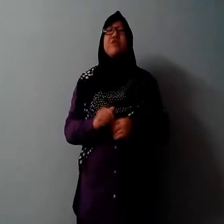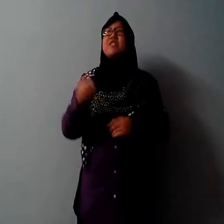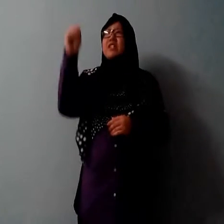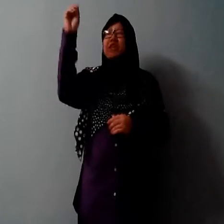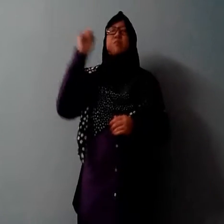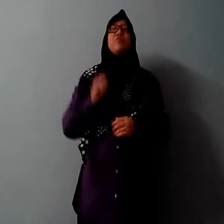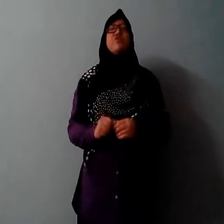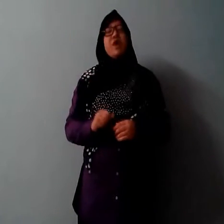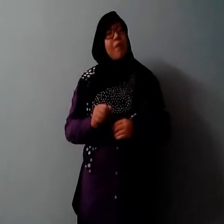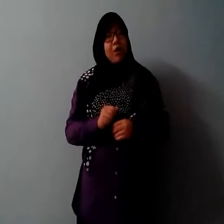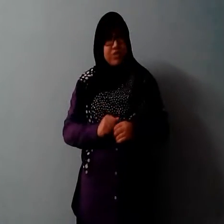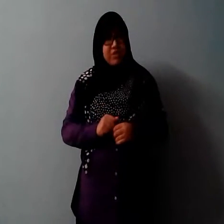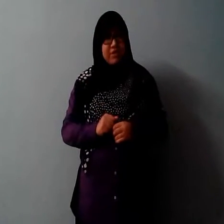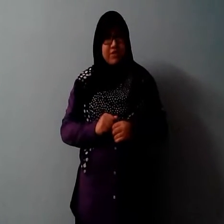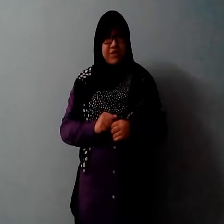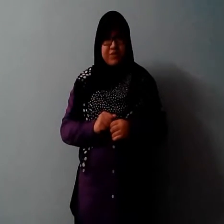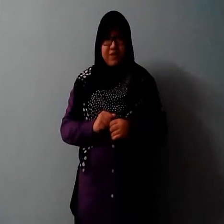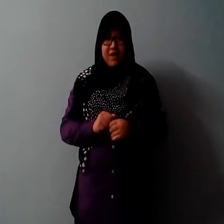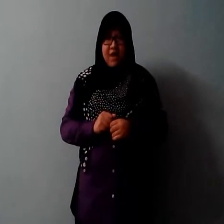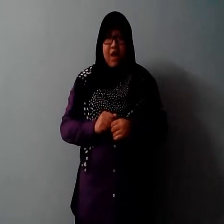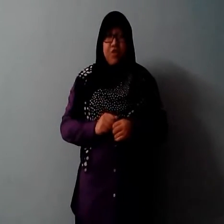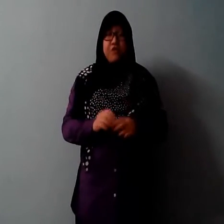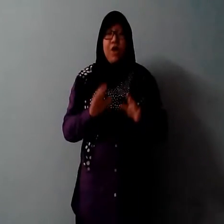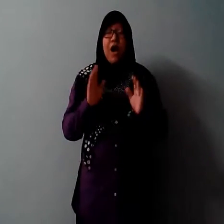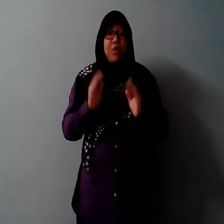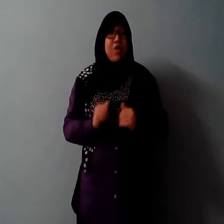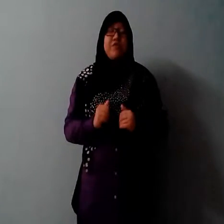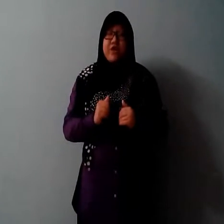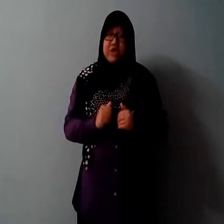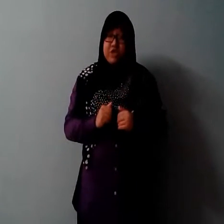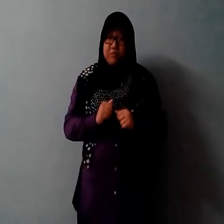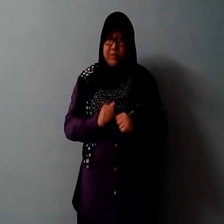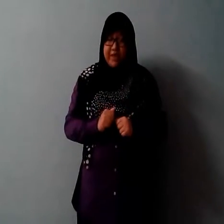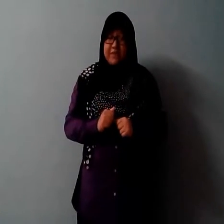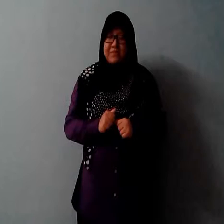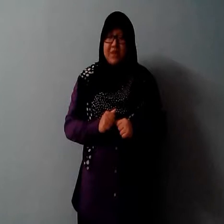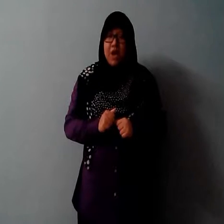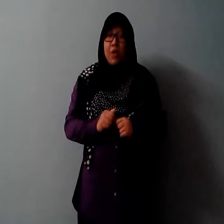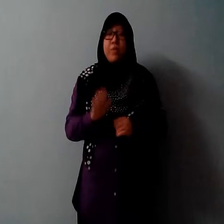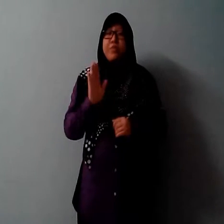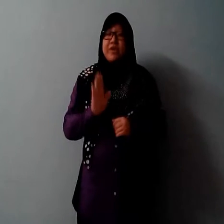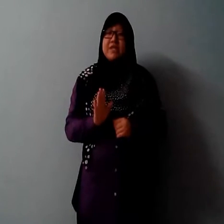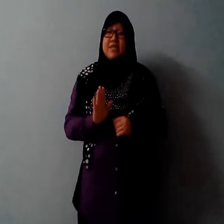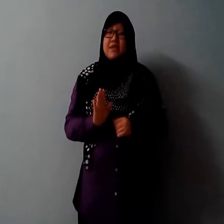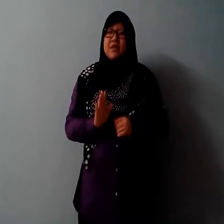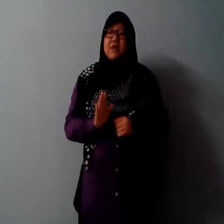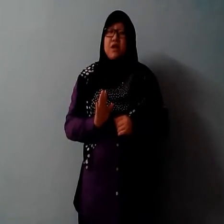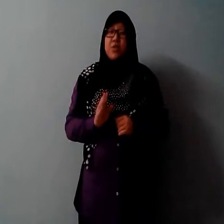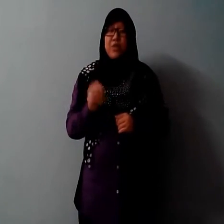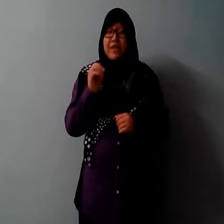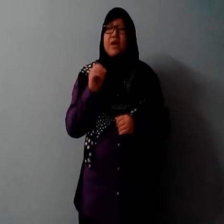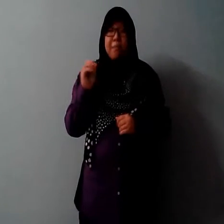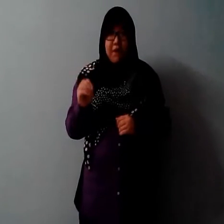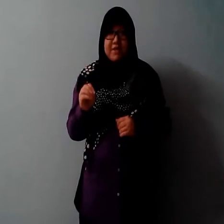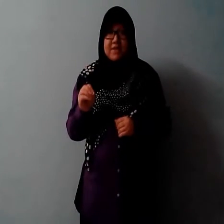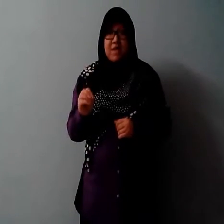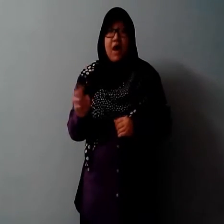further boost up our sales. For our financial planning, we predicted within a month,